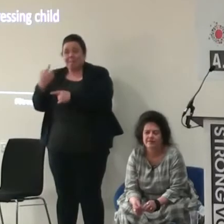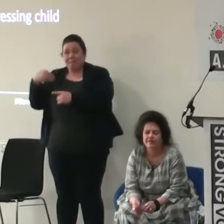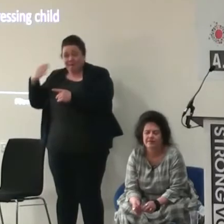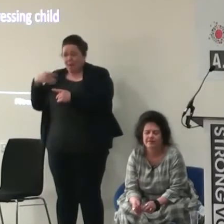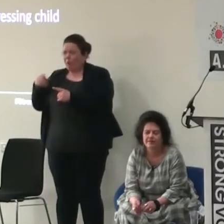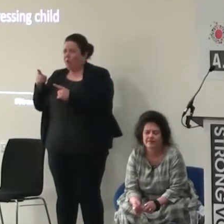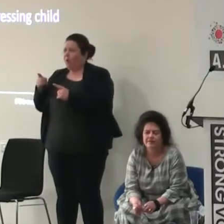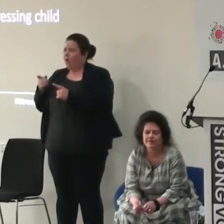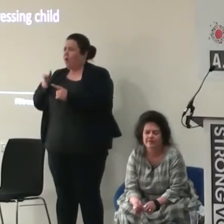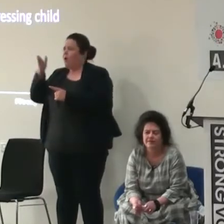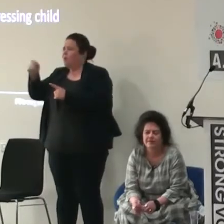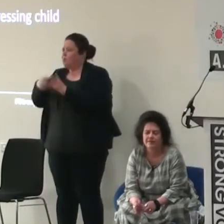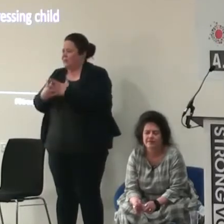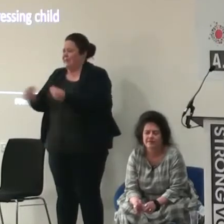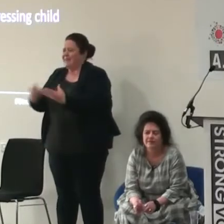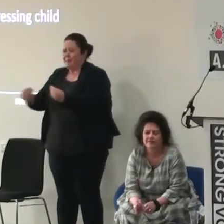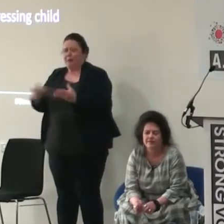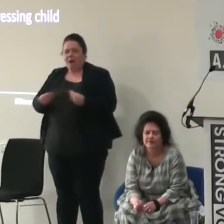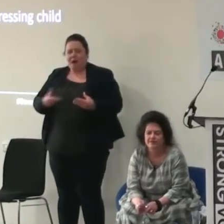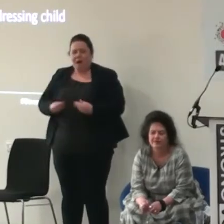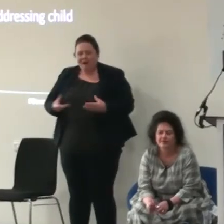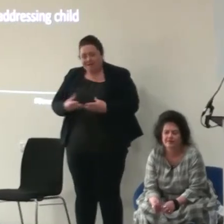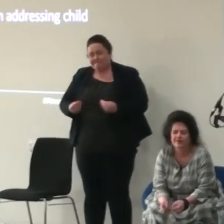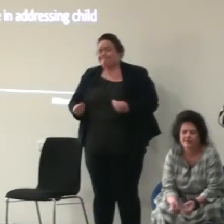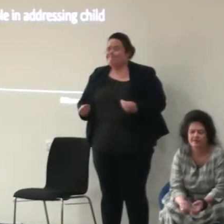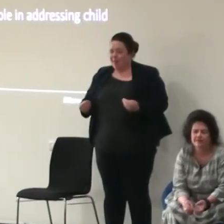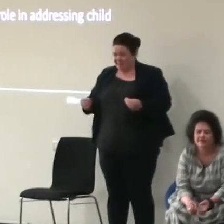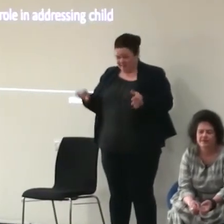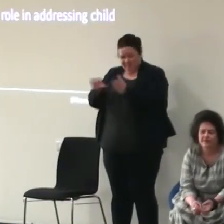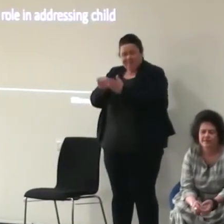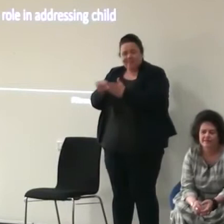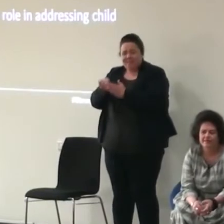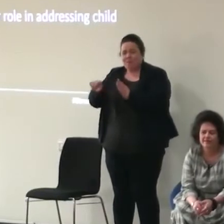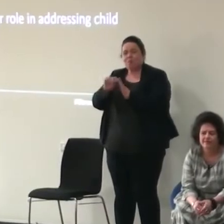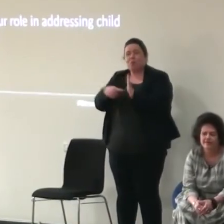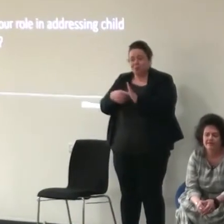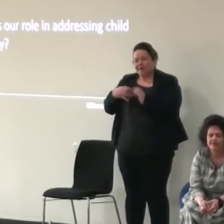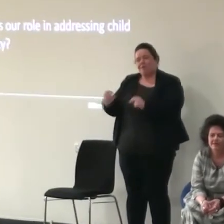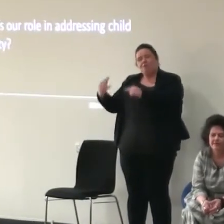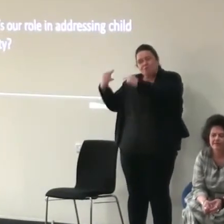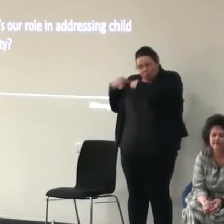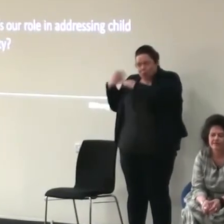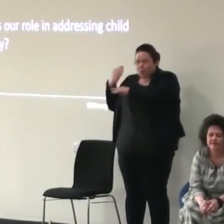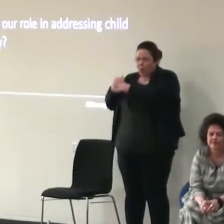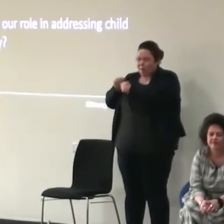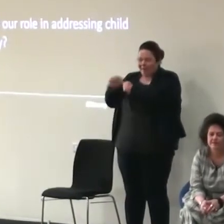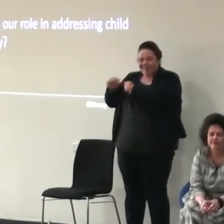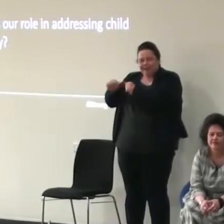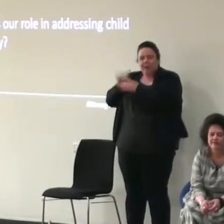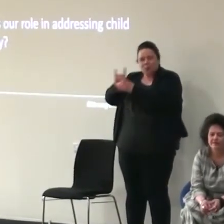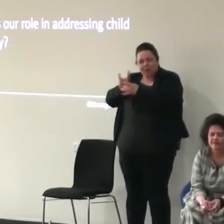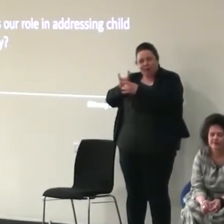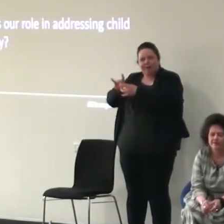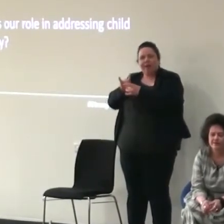of projects really affects the work it's a huge thing so I do think we have a role and I do think we have a role to work much closer together and